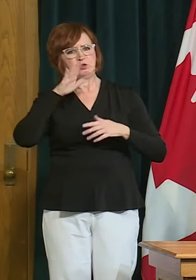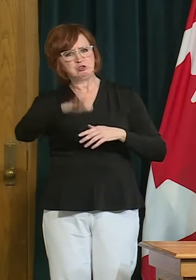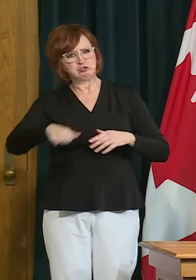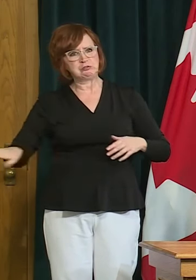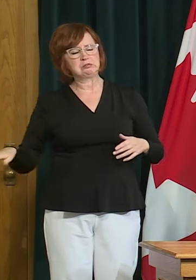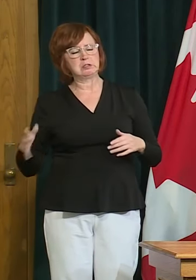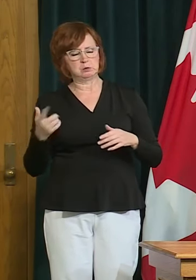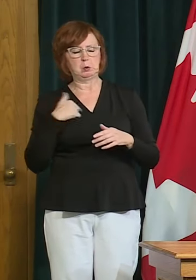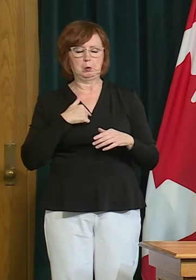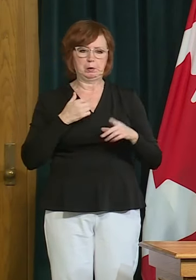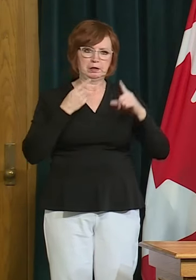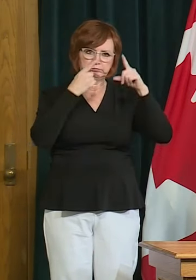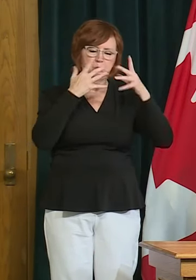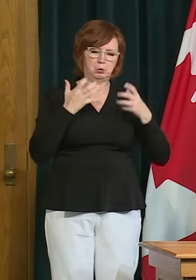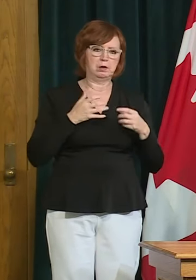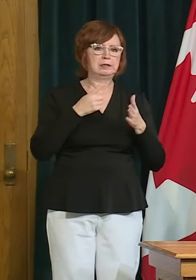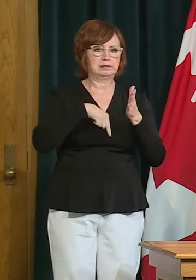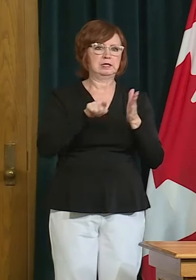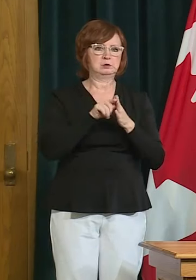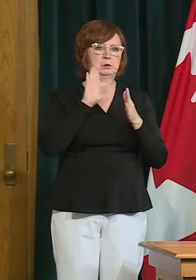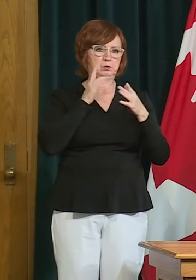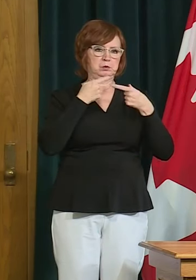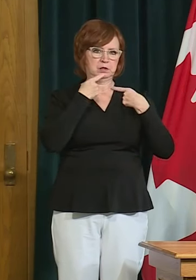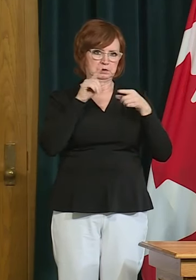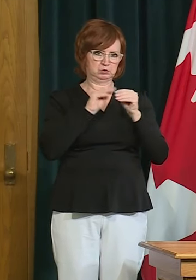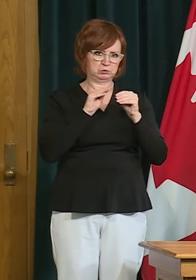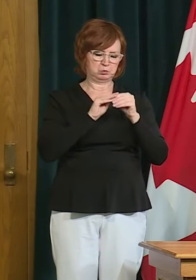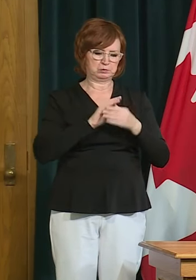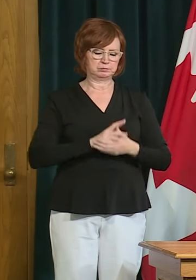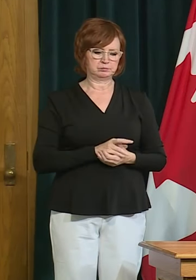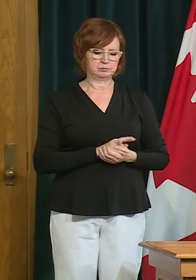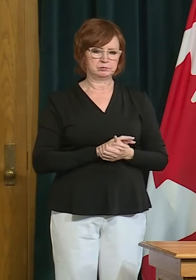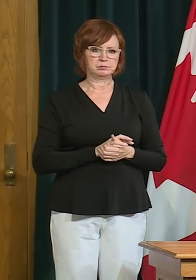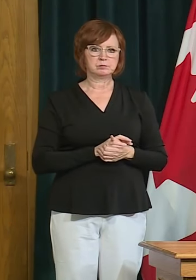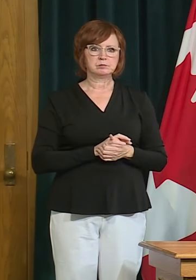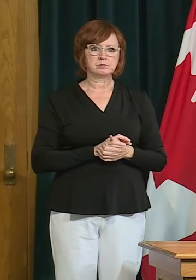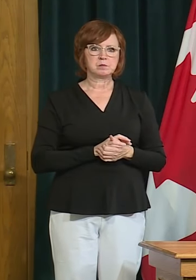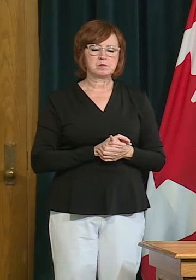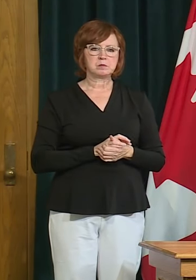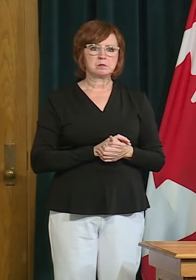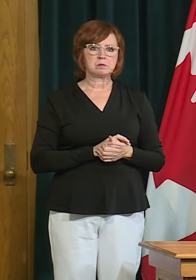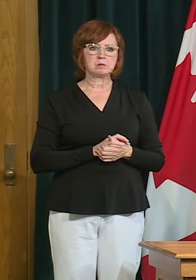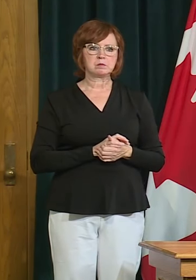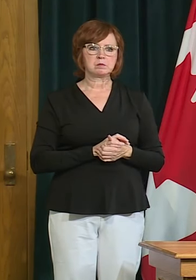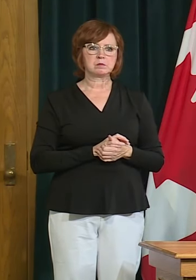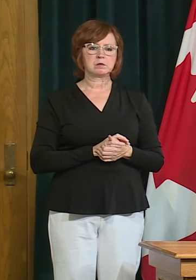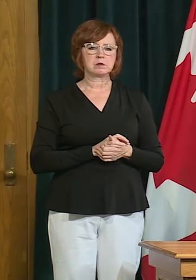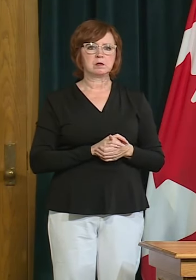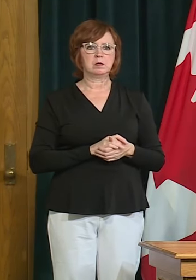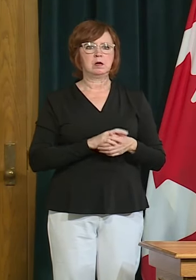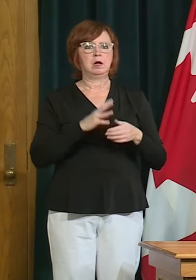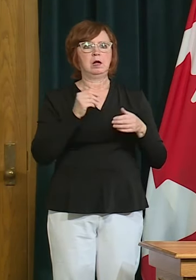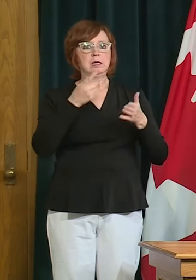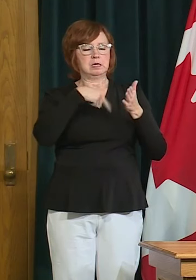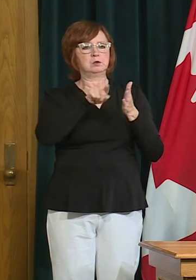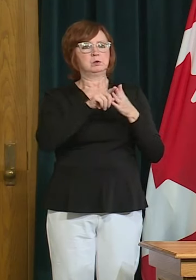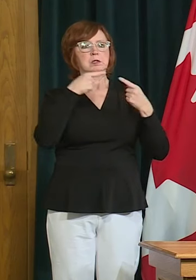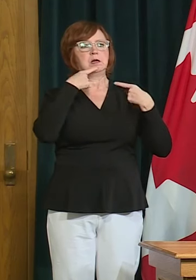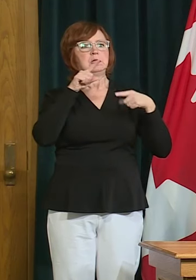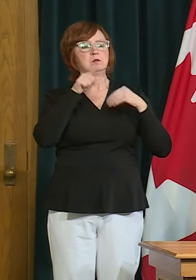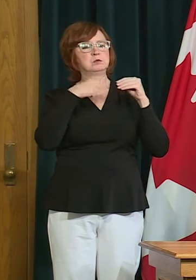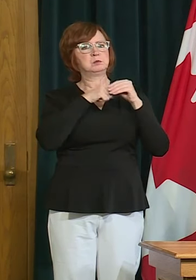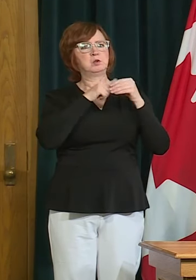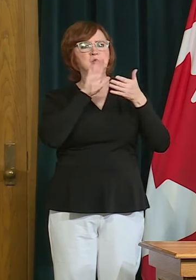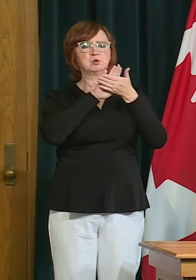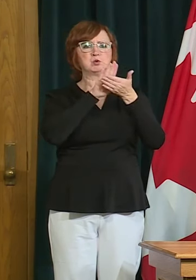as well and we'll have more to say on that next week as well as uh some more direction with respect to the school year and a number of other uh